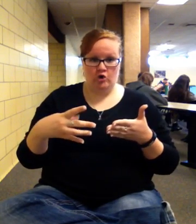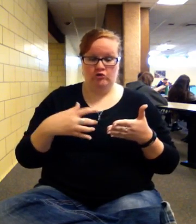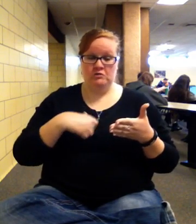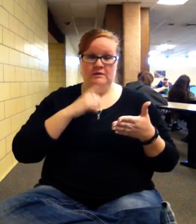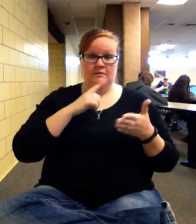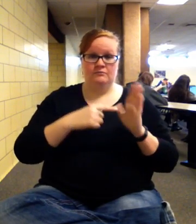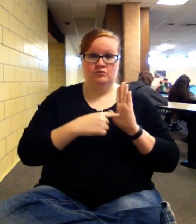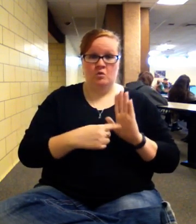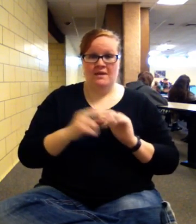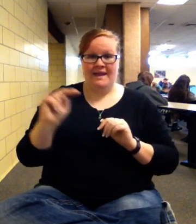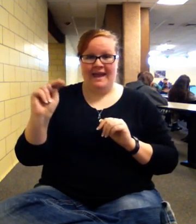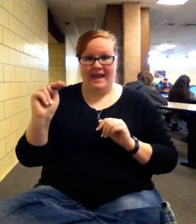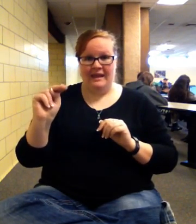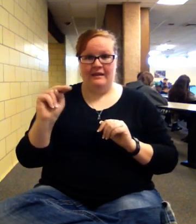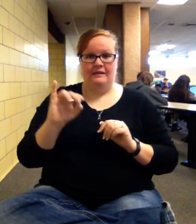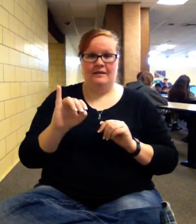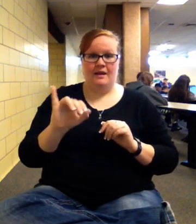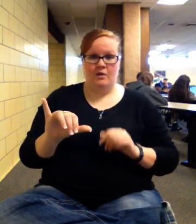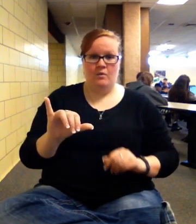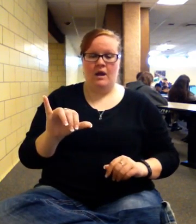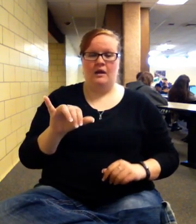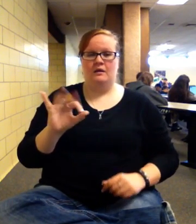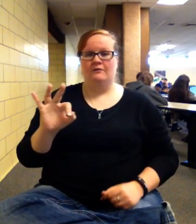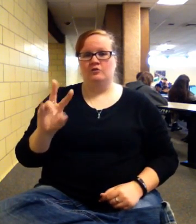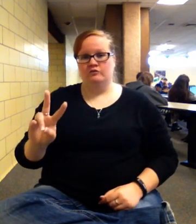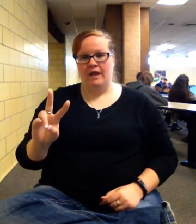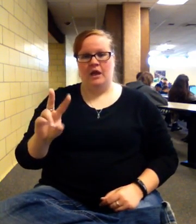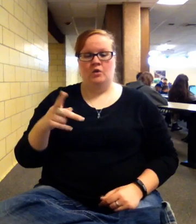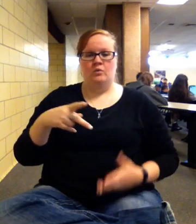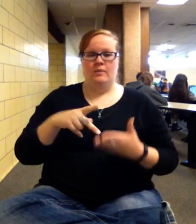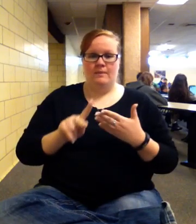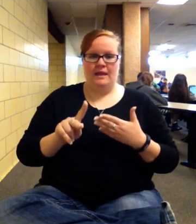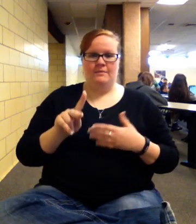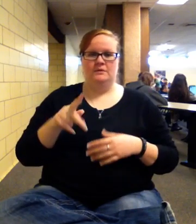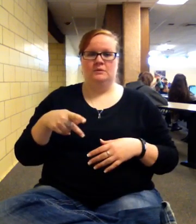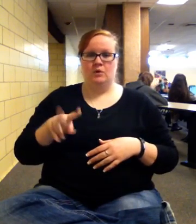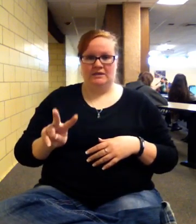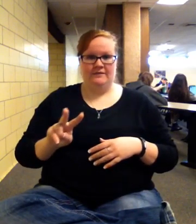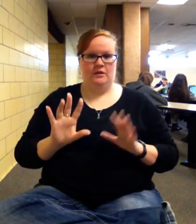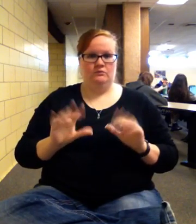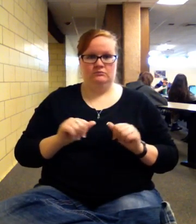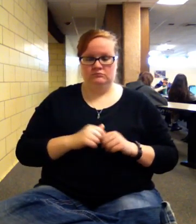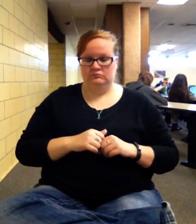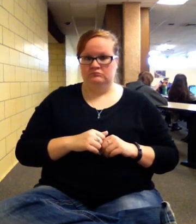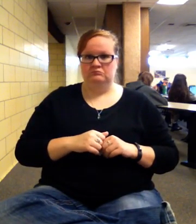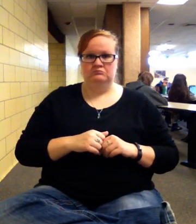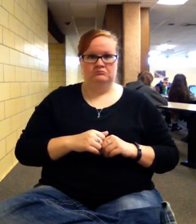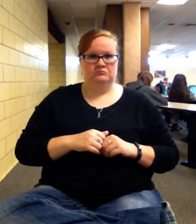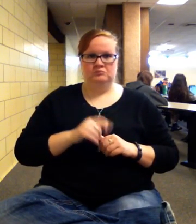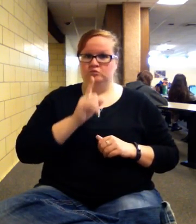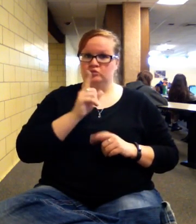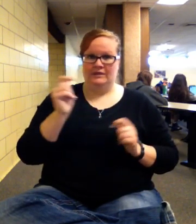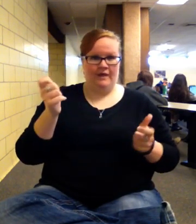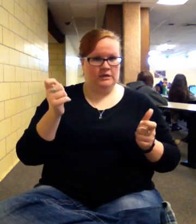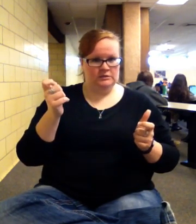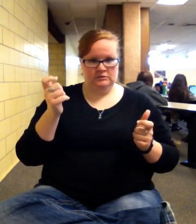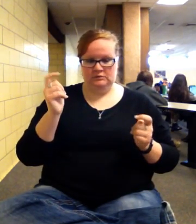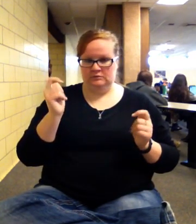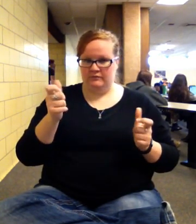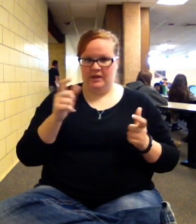showing the N, the IY, the future value, the payment, and the present value. It goes really fast. It's really fast to document your work